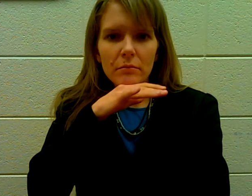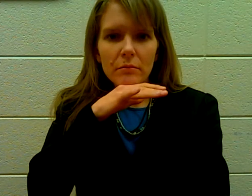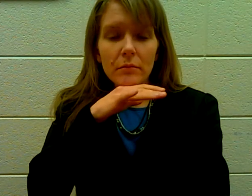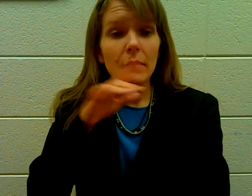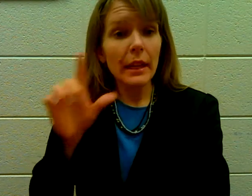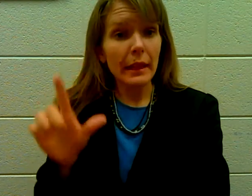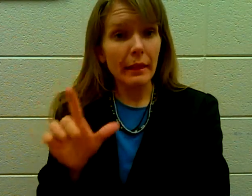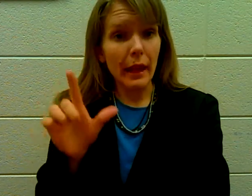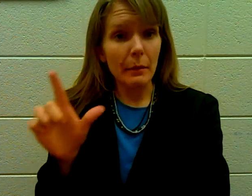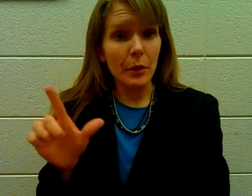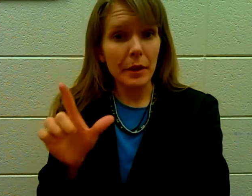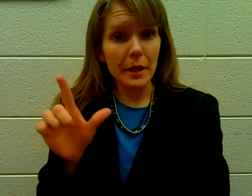Library.